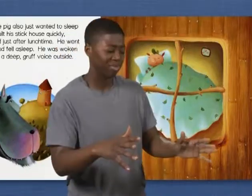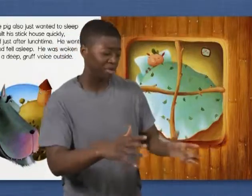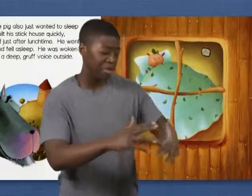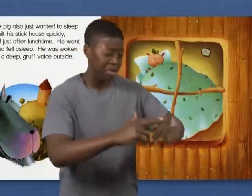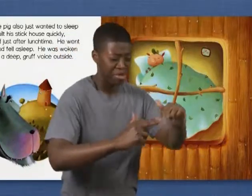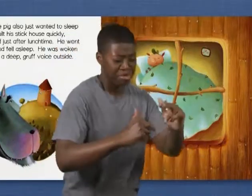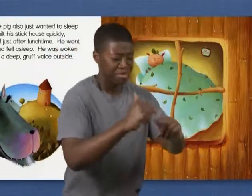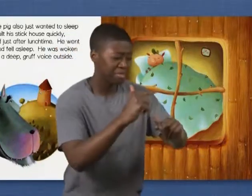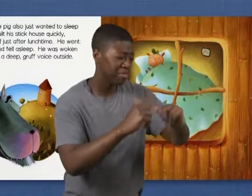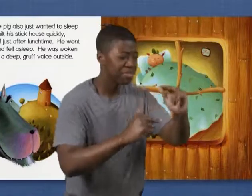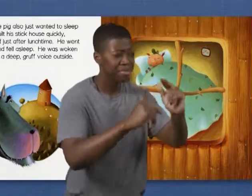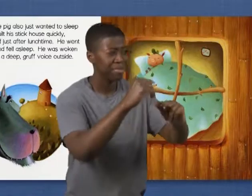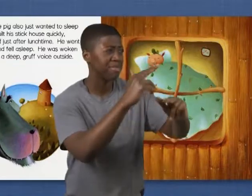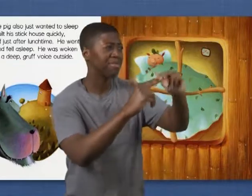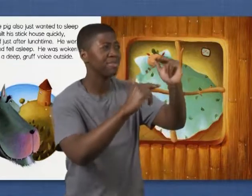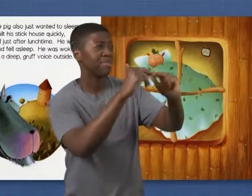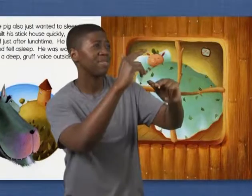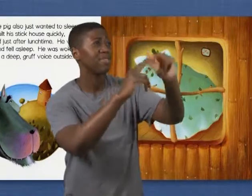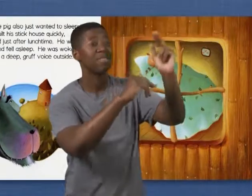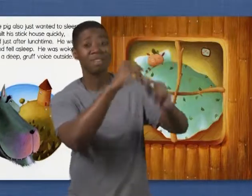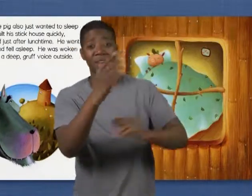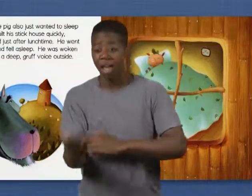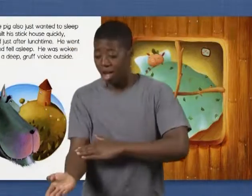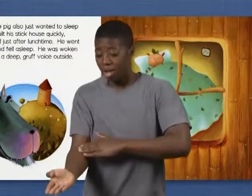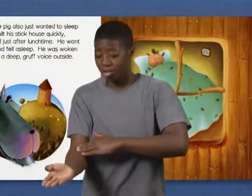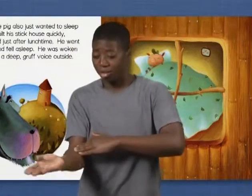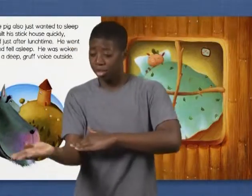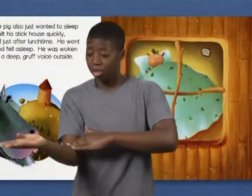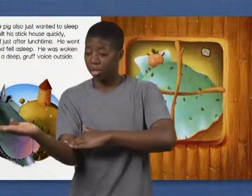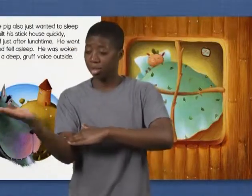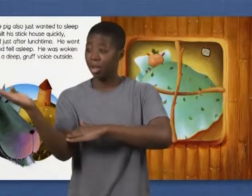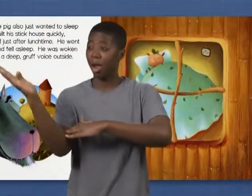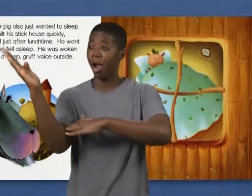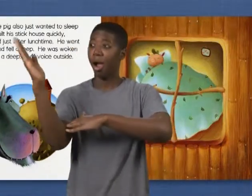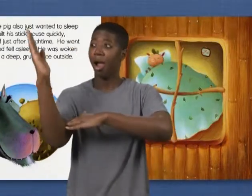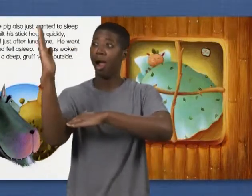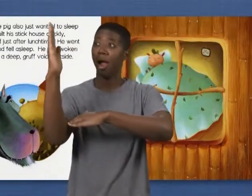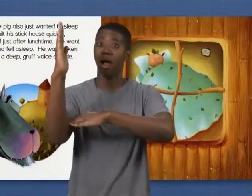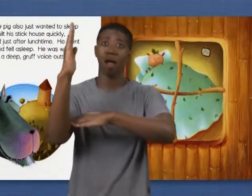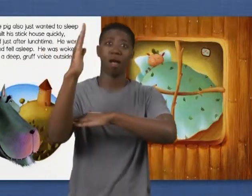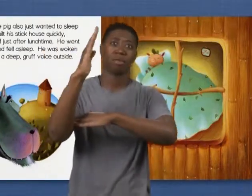He built his stick house quickly and was finished just after lunchtime.